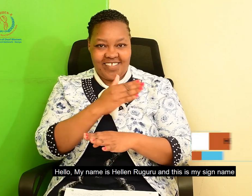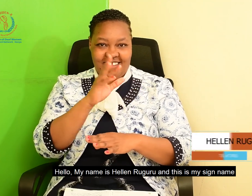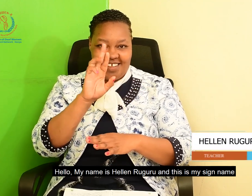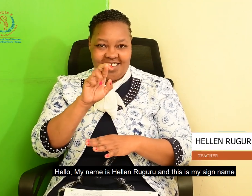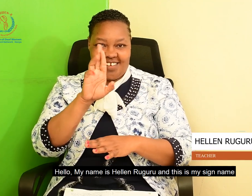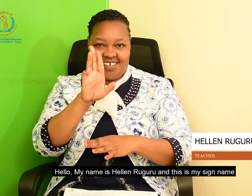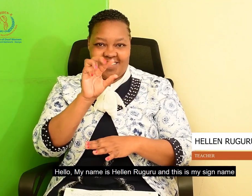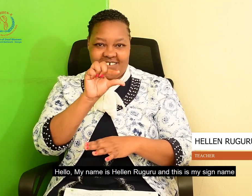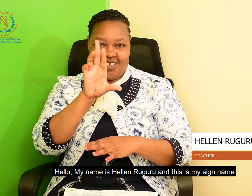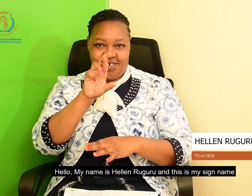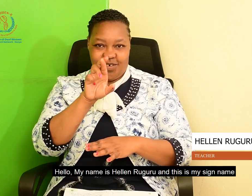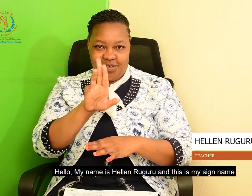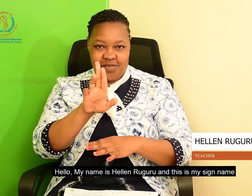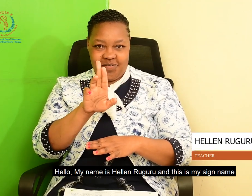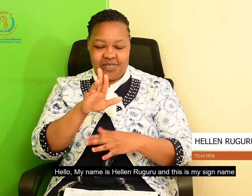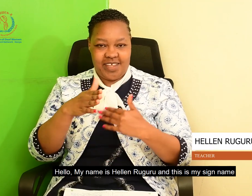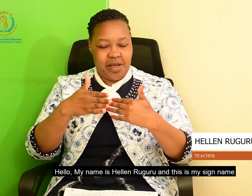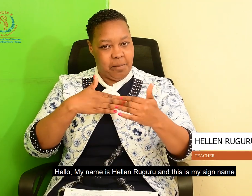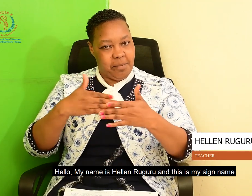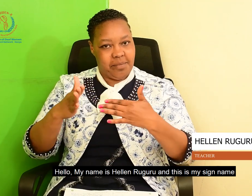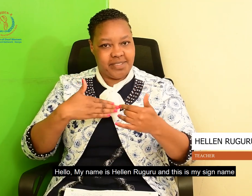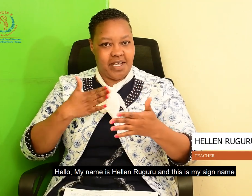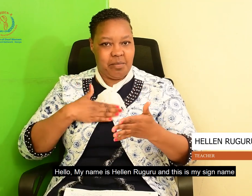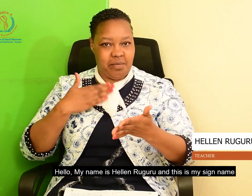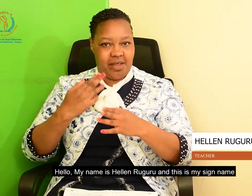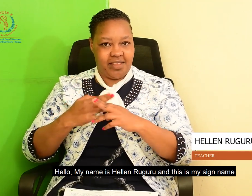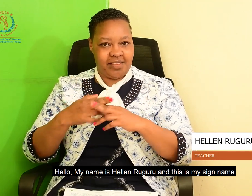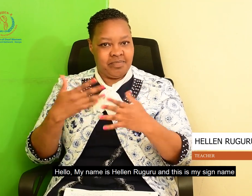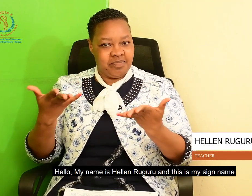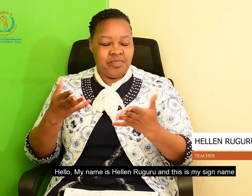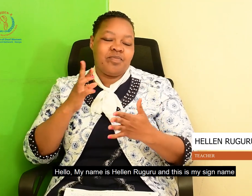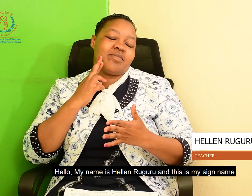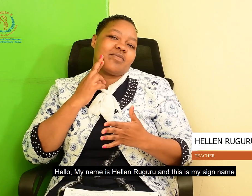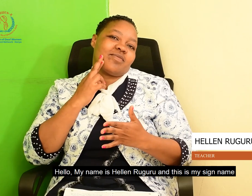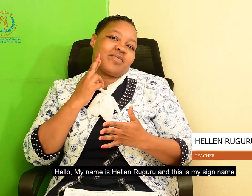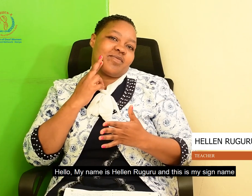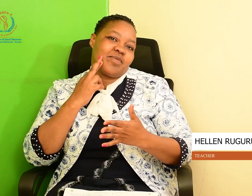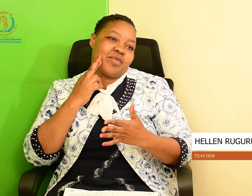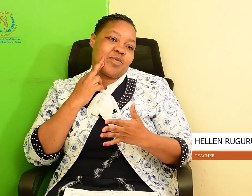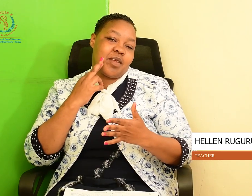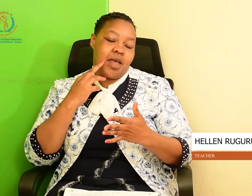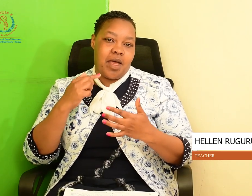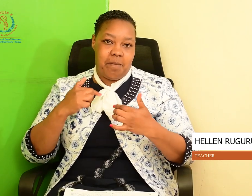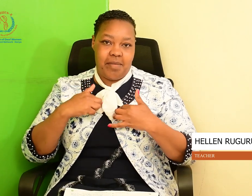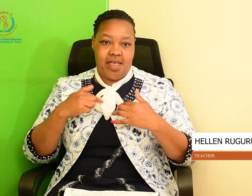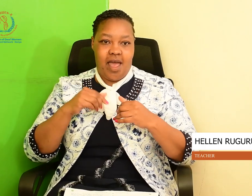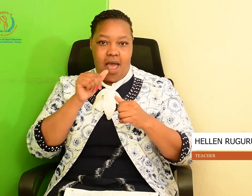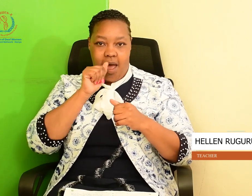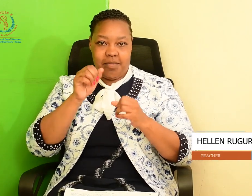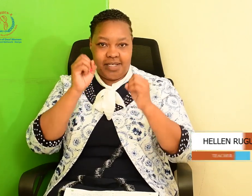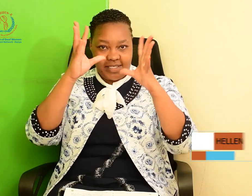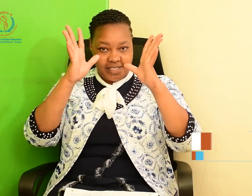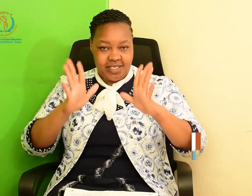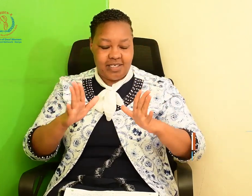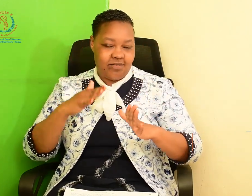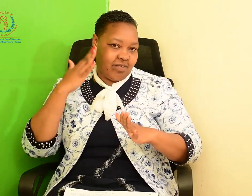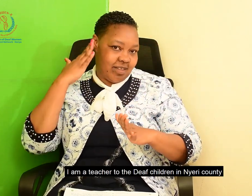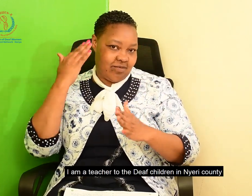Ruguru and my sign name is... I am a